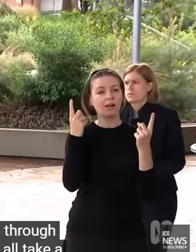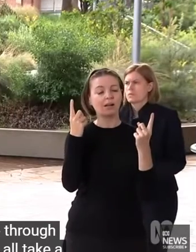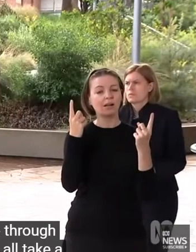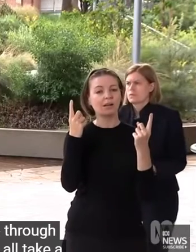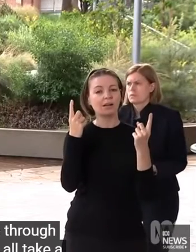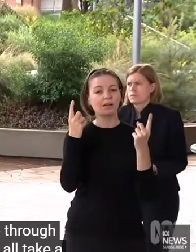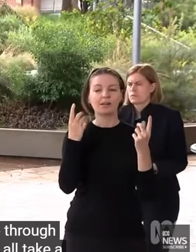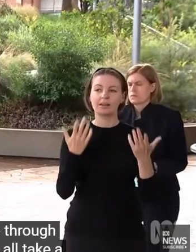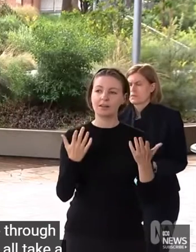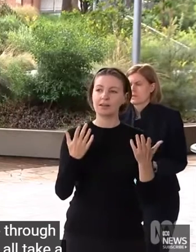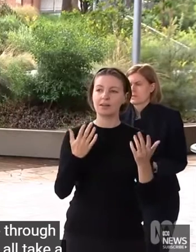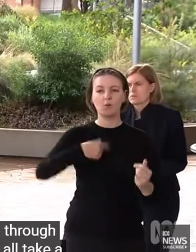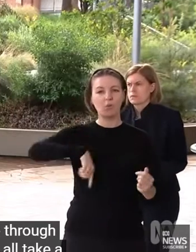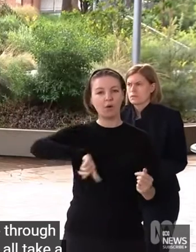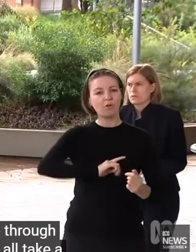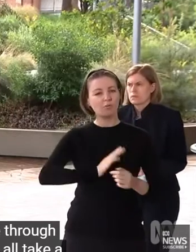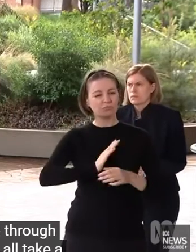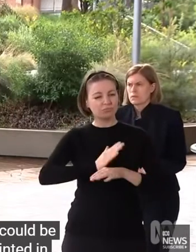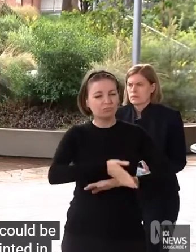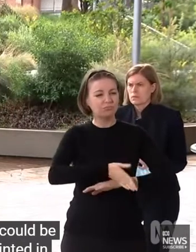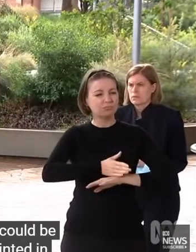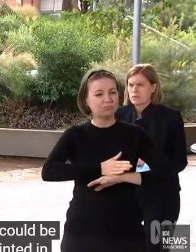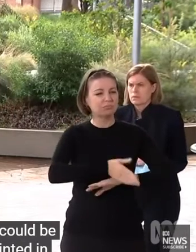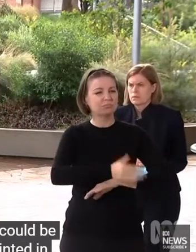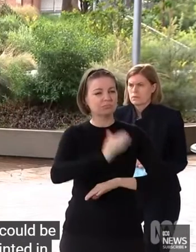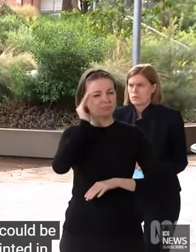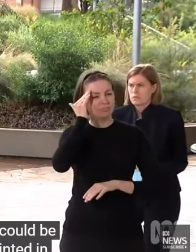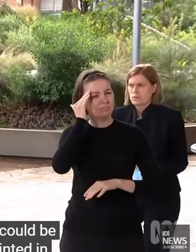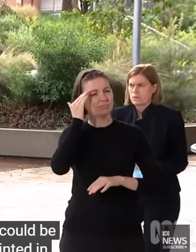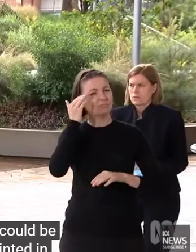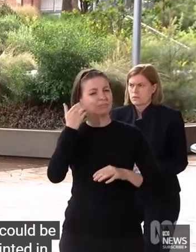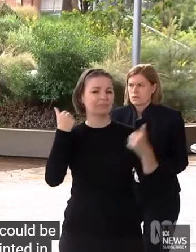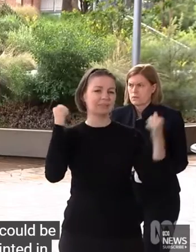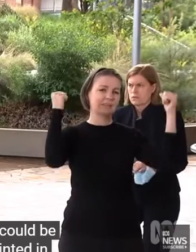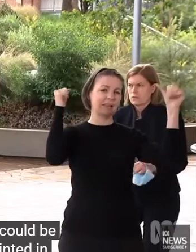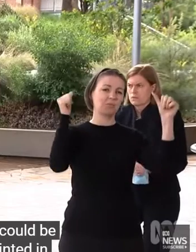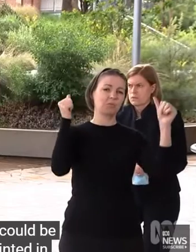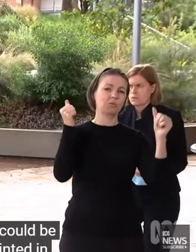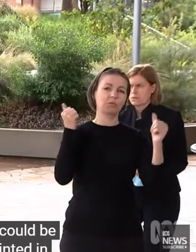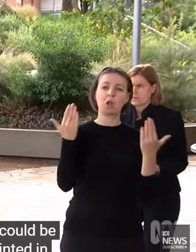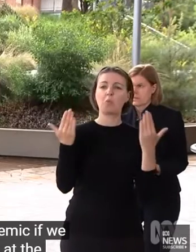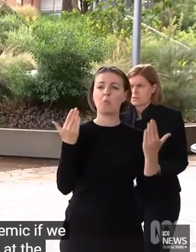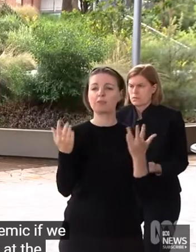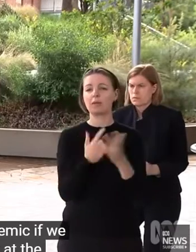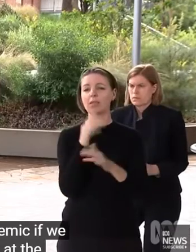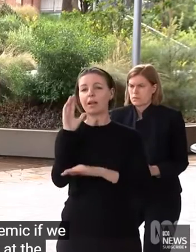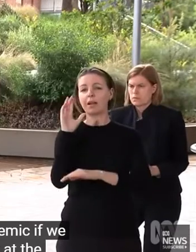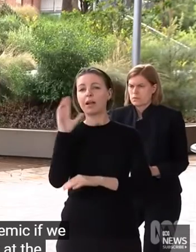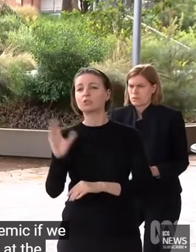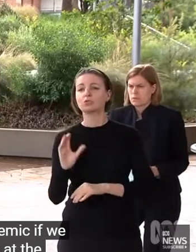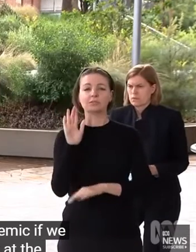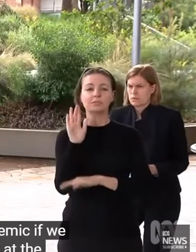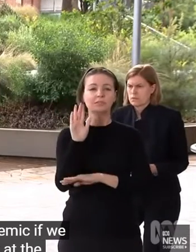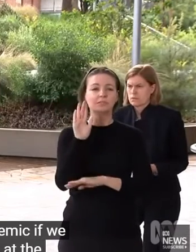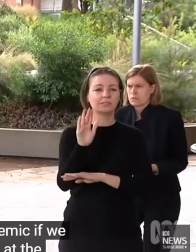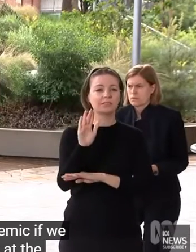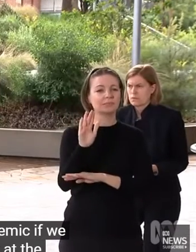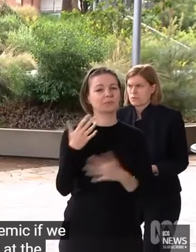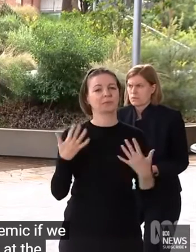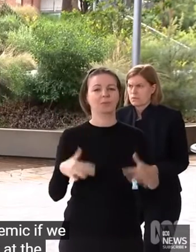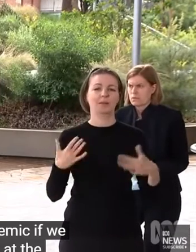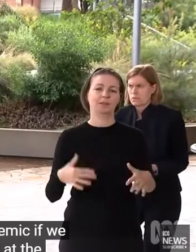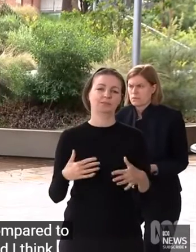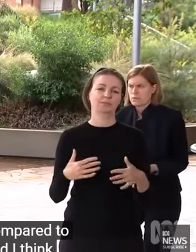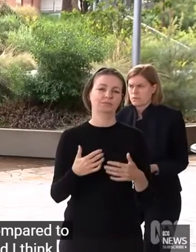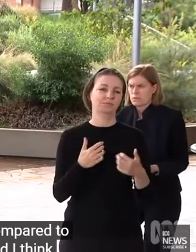back and look at the success in Australia compared to anywhere in the world. I think we've been truly blessed, and that's been on the back of the efforts that people